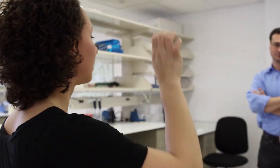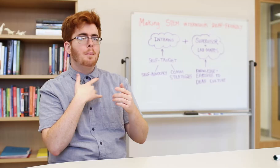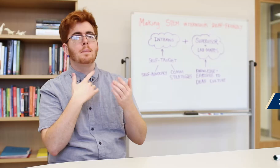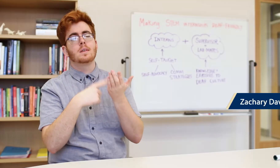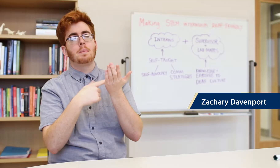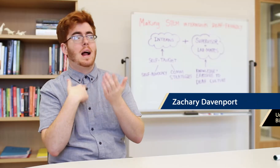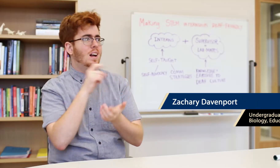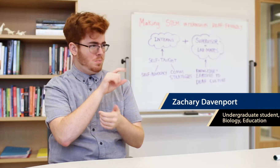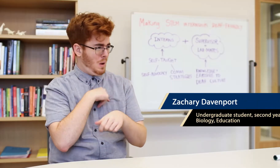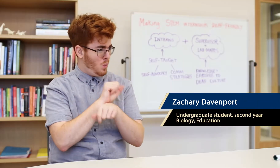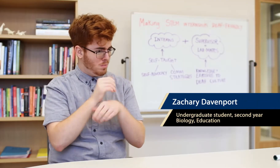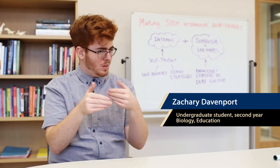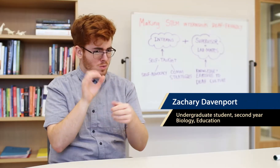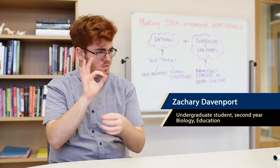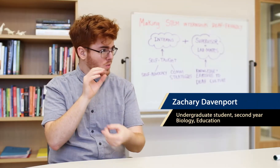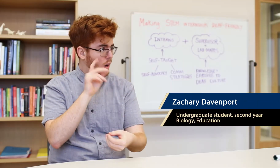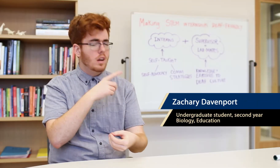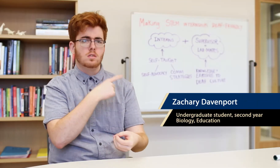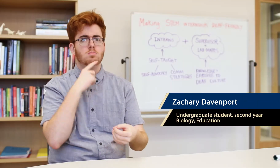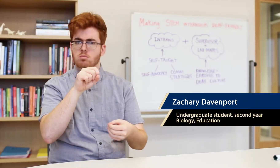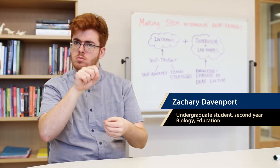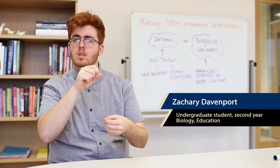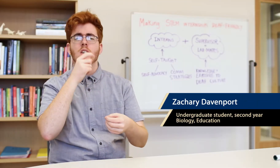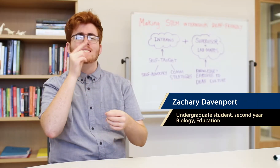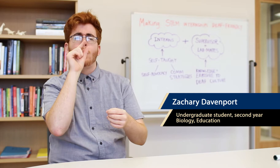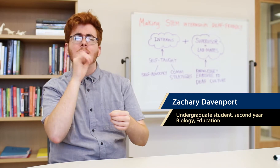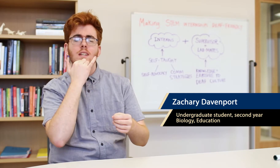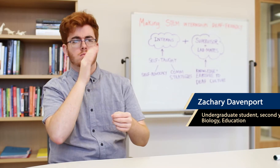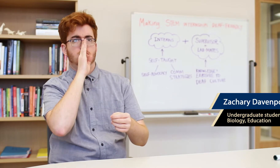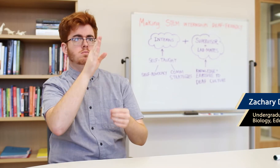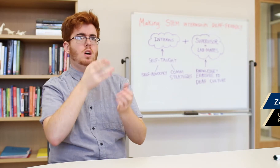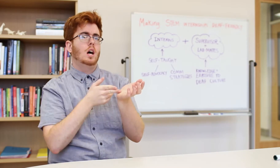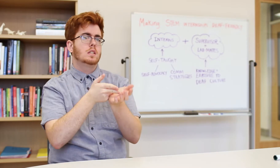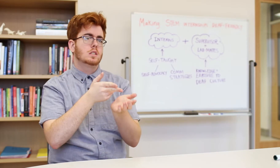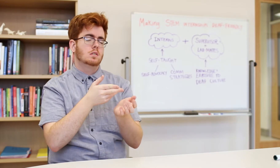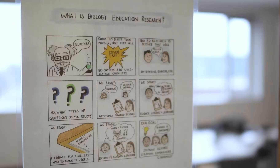Sometimes I'd ask my mentor if my work was progressing well. She'd say yes, but would tell me honestly if there were any mistakes.